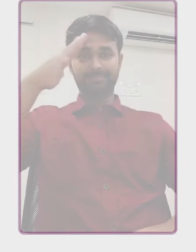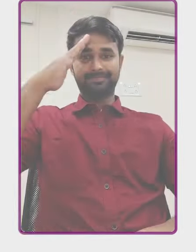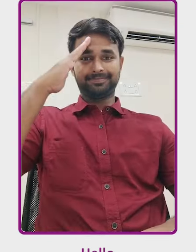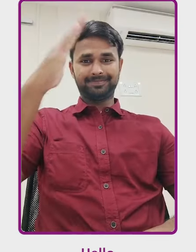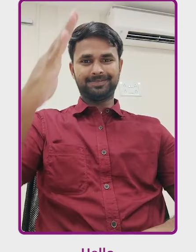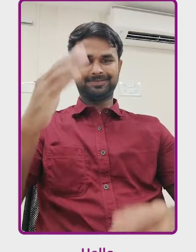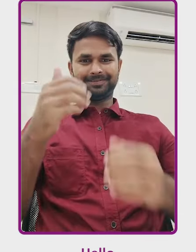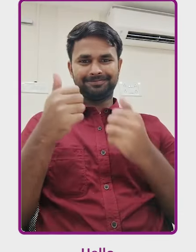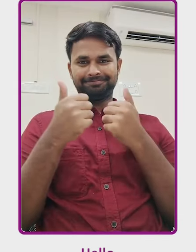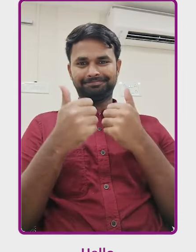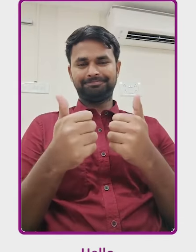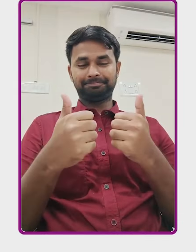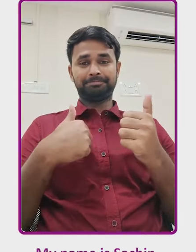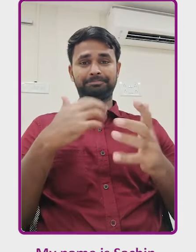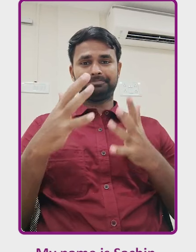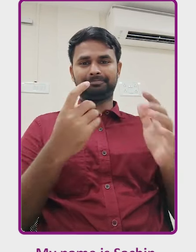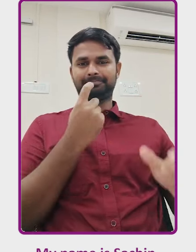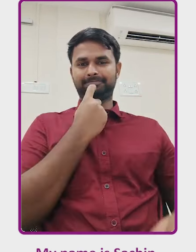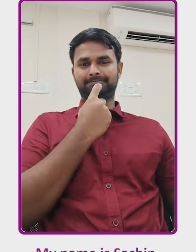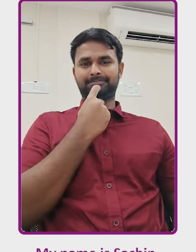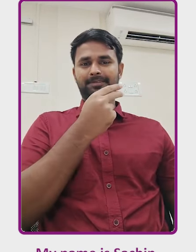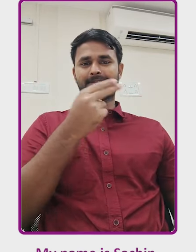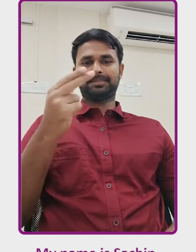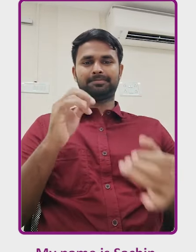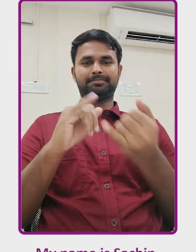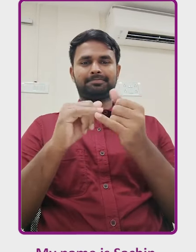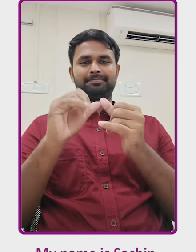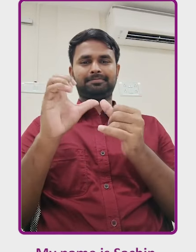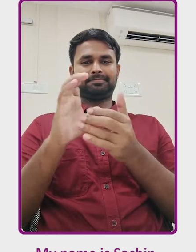Hello, my name is Sachin.